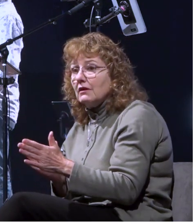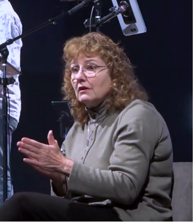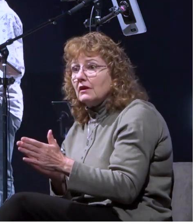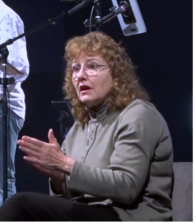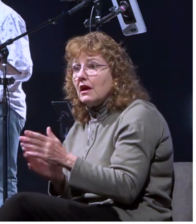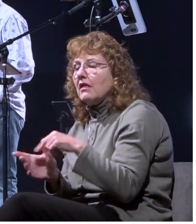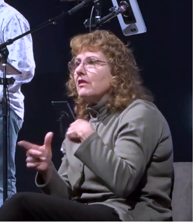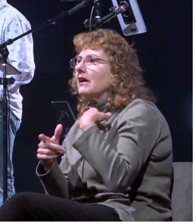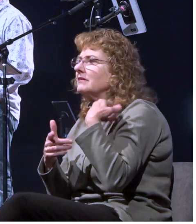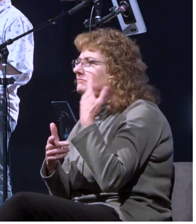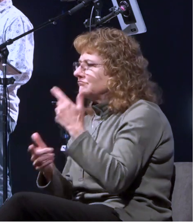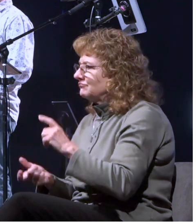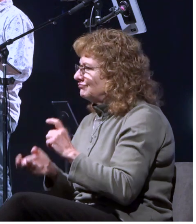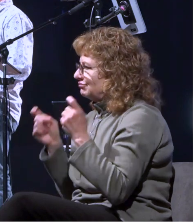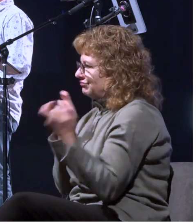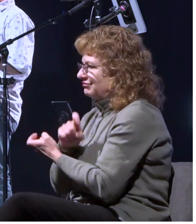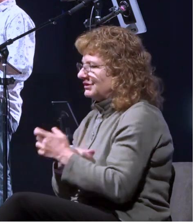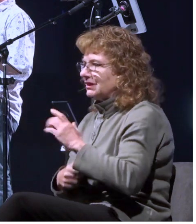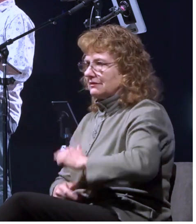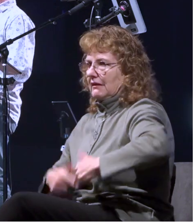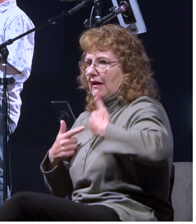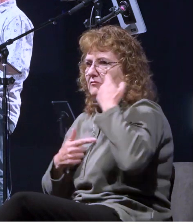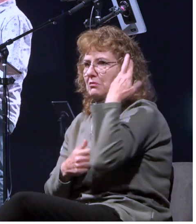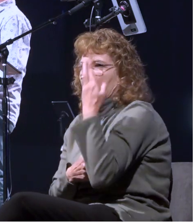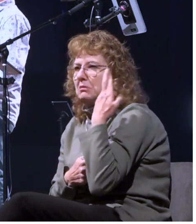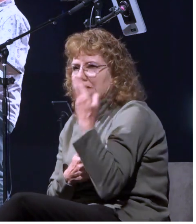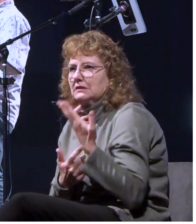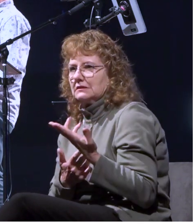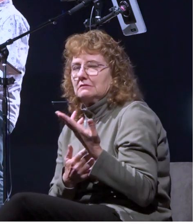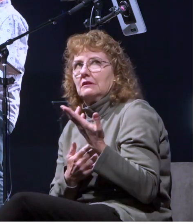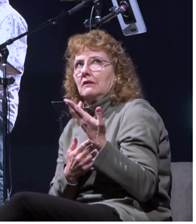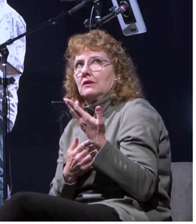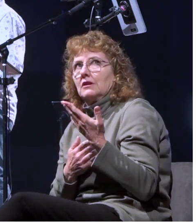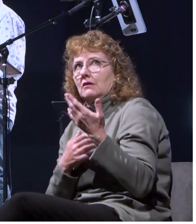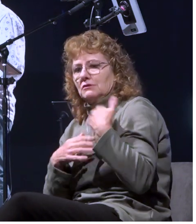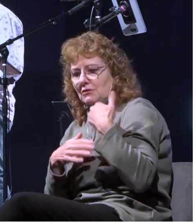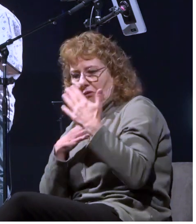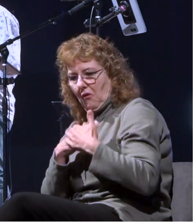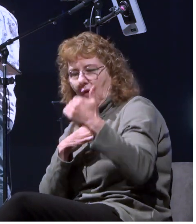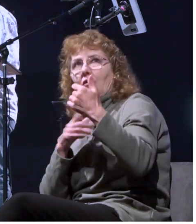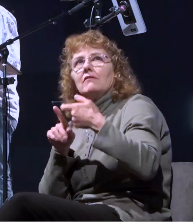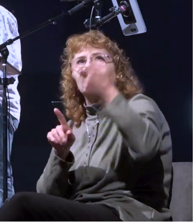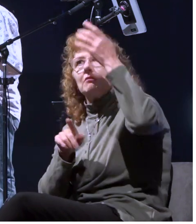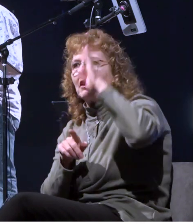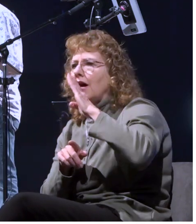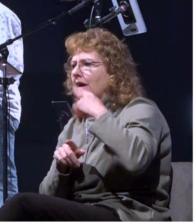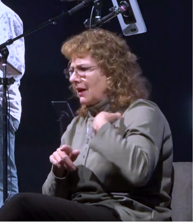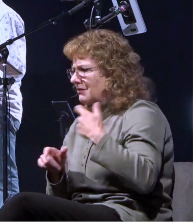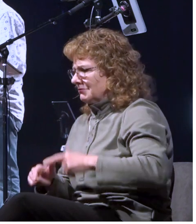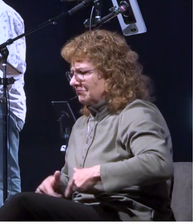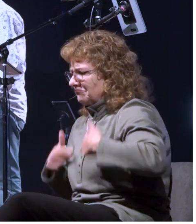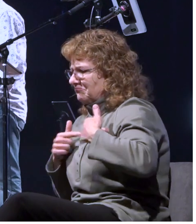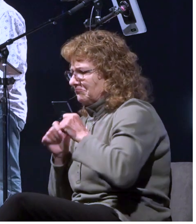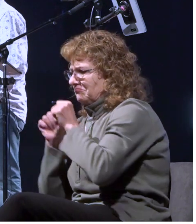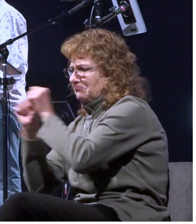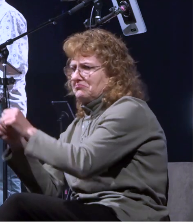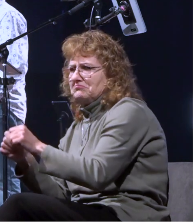of purpose and paul talked about his his calling from god and how he was living out uh his faith and and